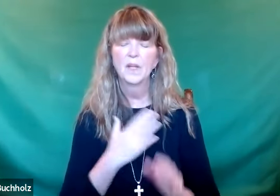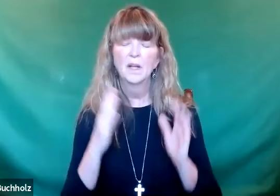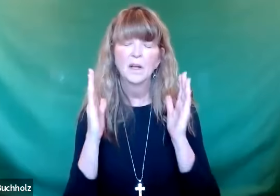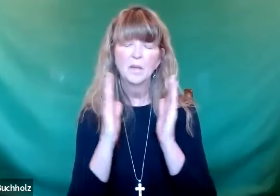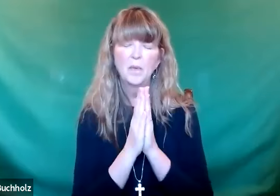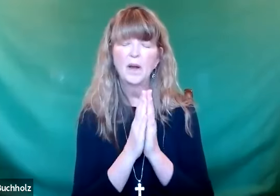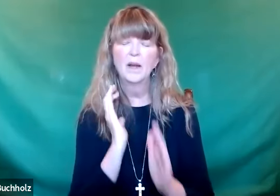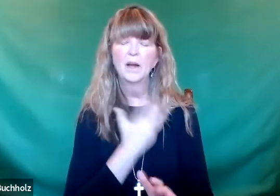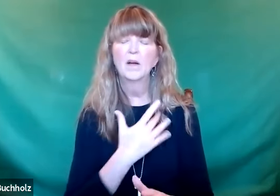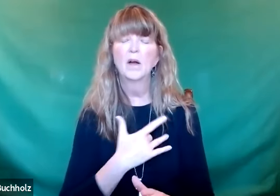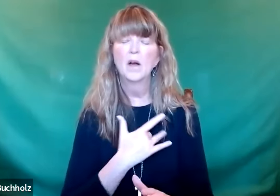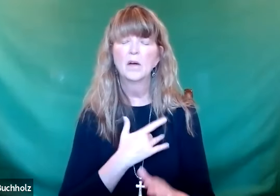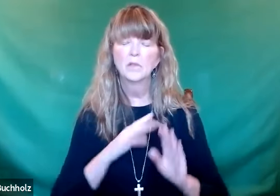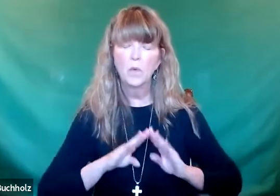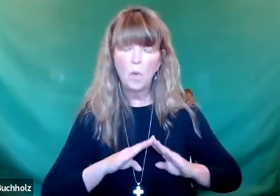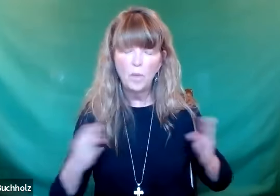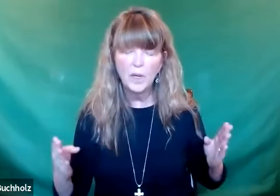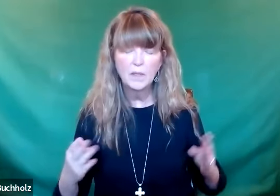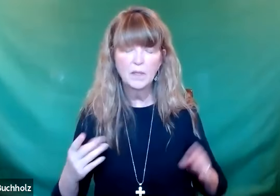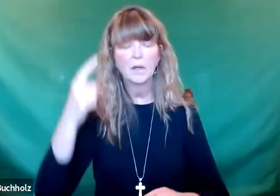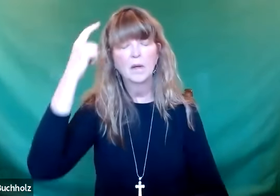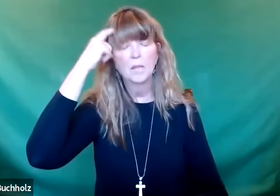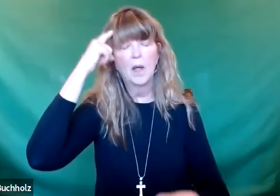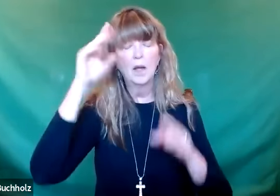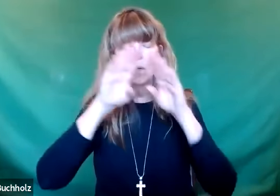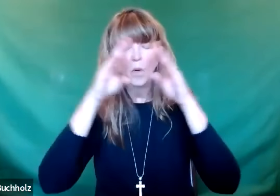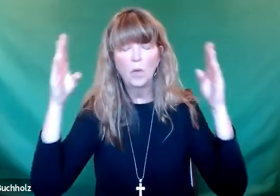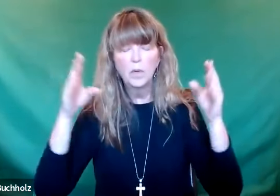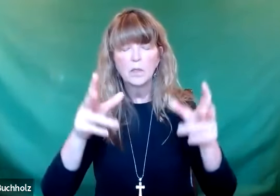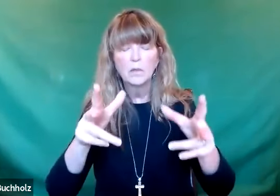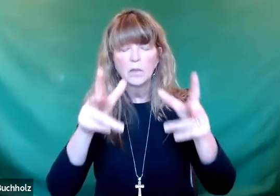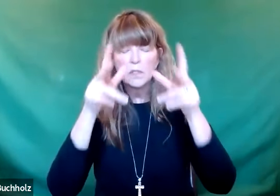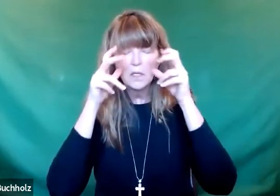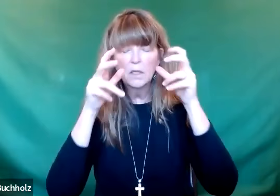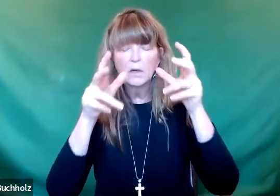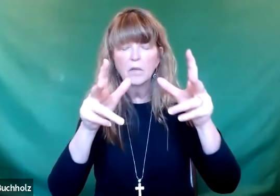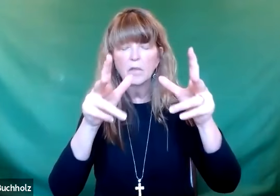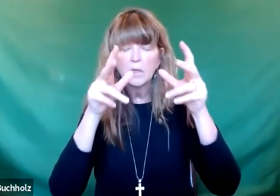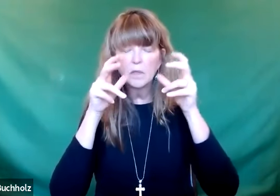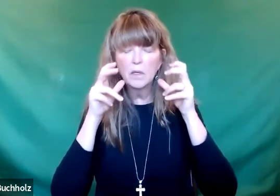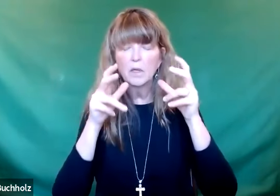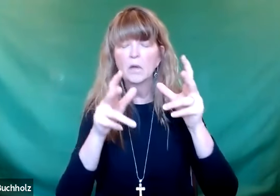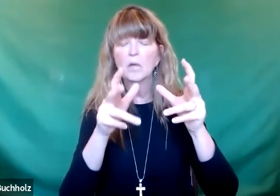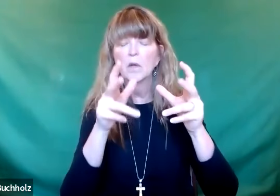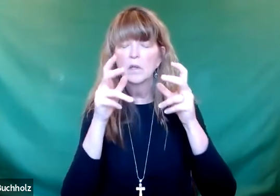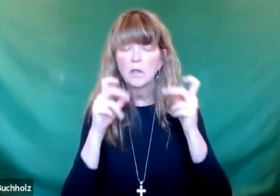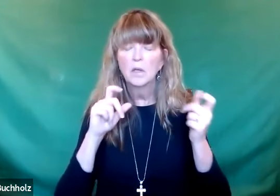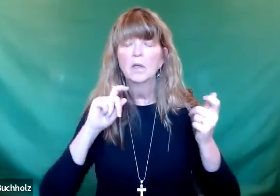will be transformed. That our hearts will be opened. That our minds will be opened to take in